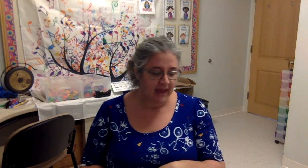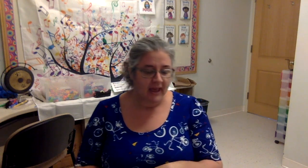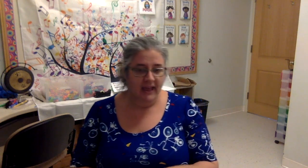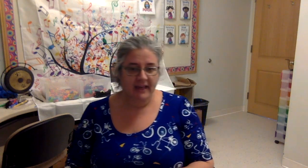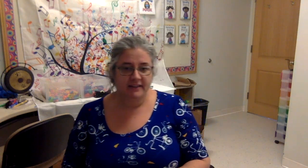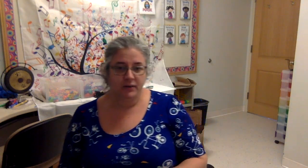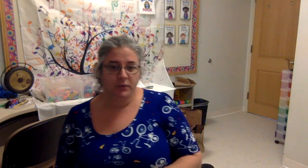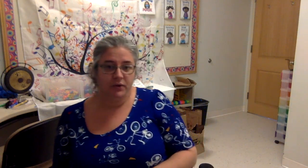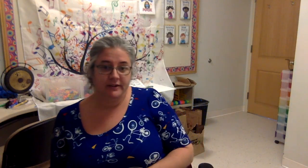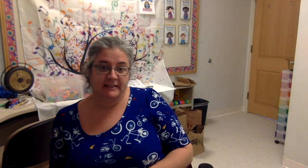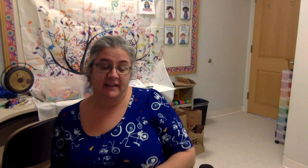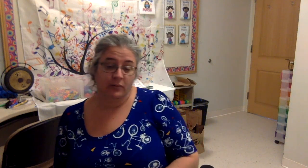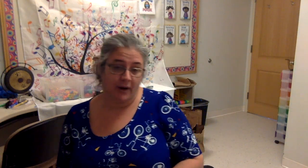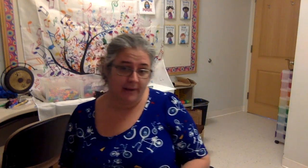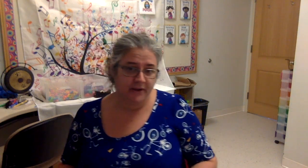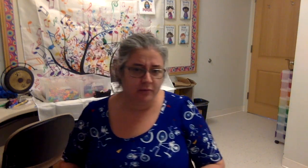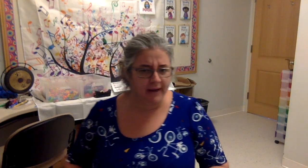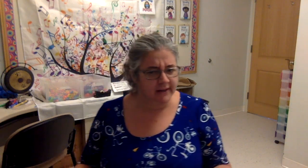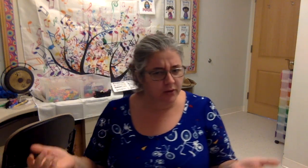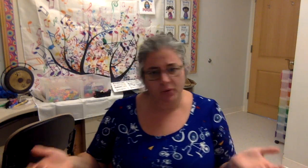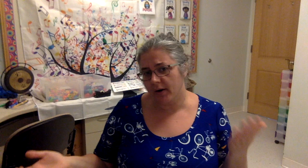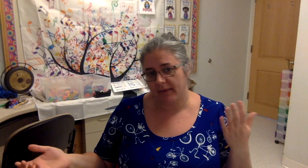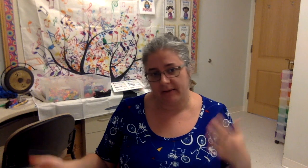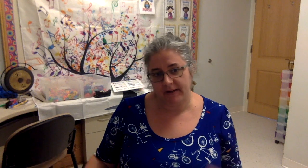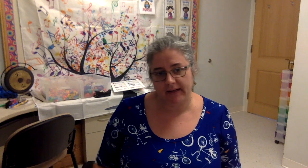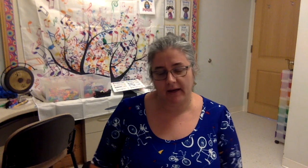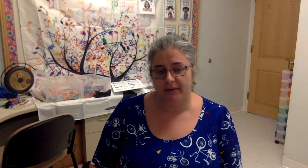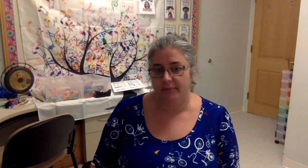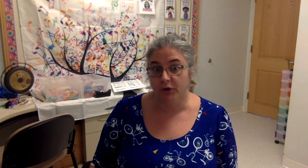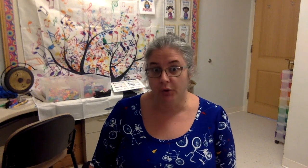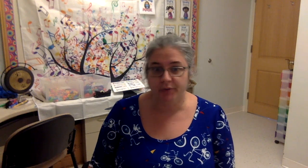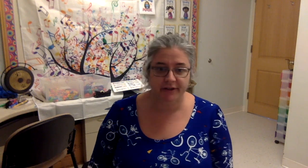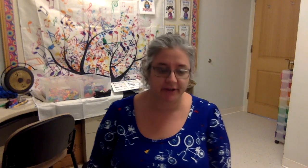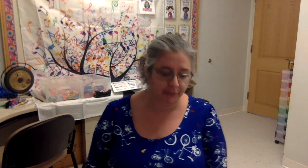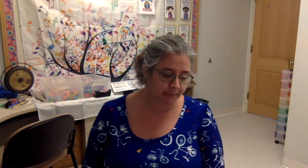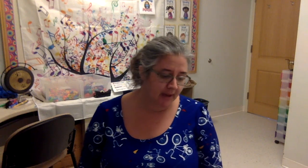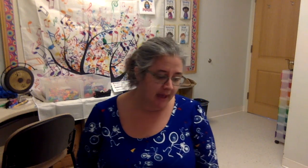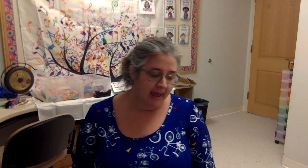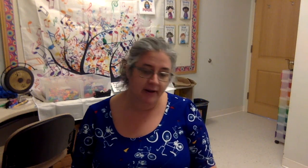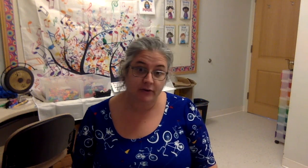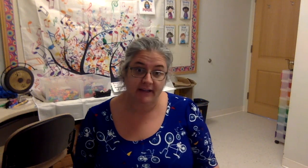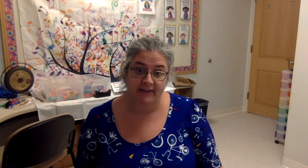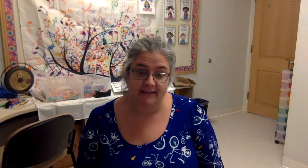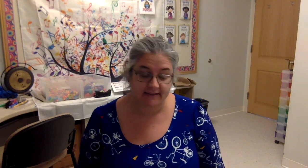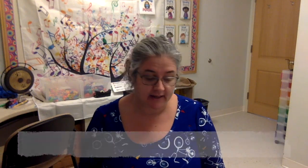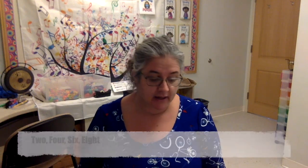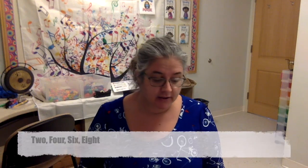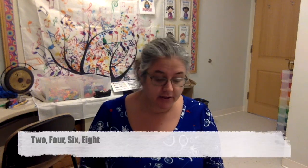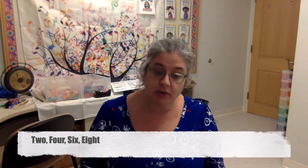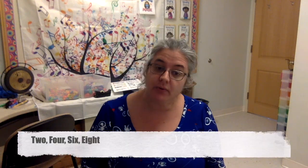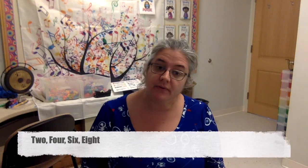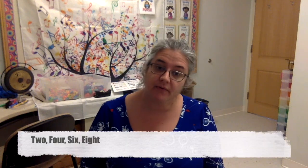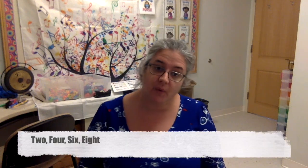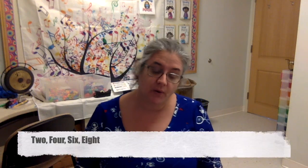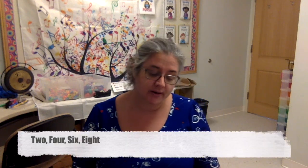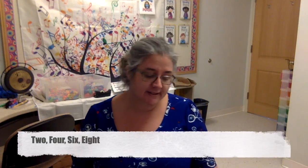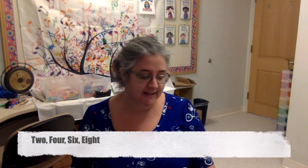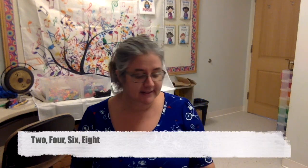And we're going to take a rhyme that you might know or it might be new to you. And it goes like this. Two, four, six,